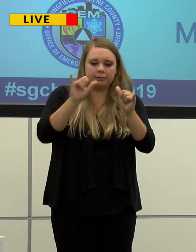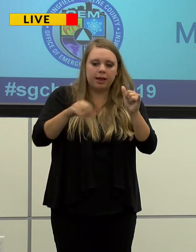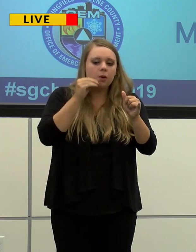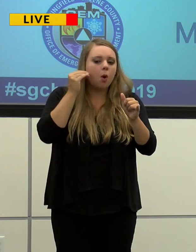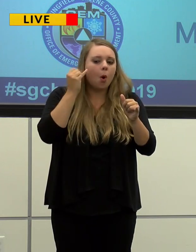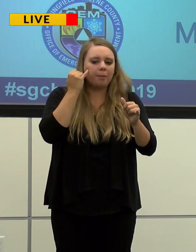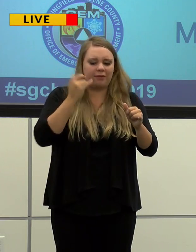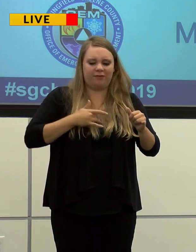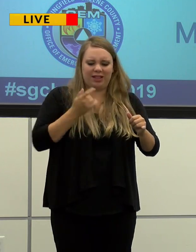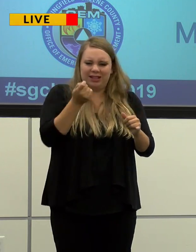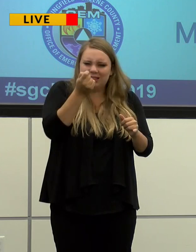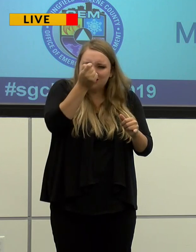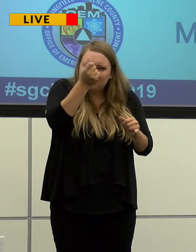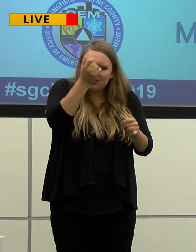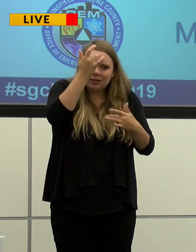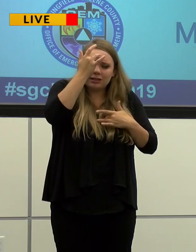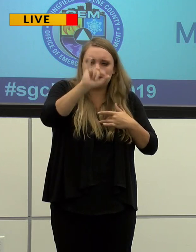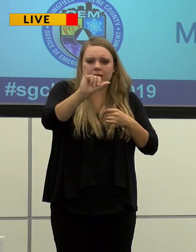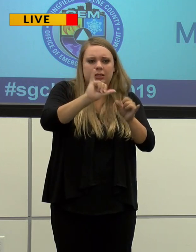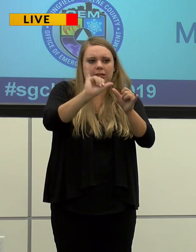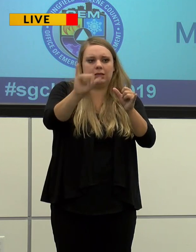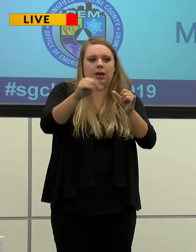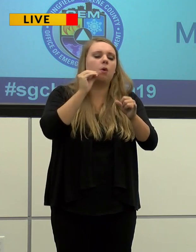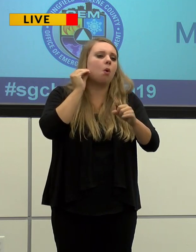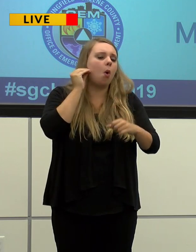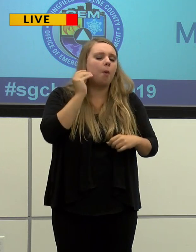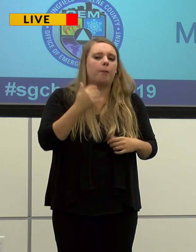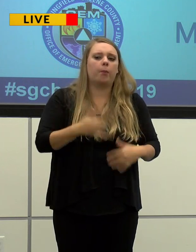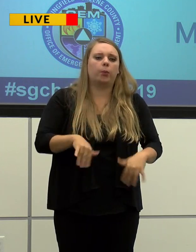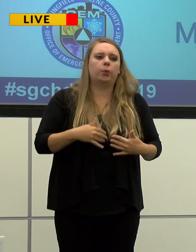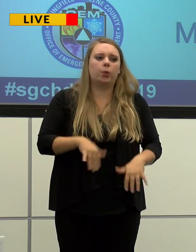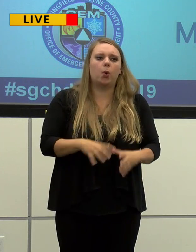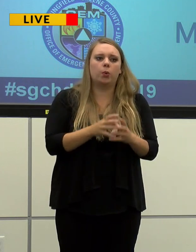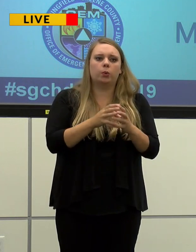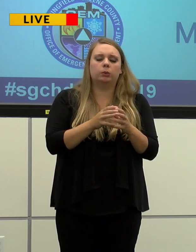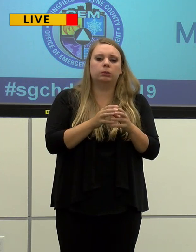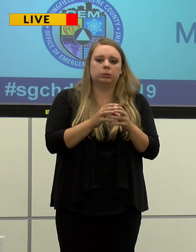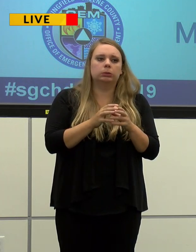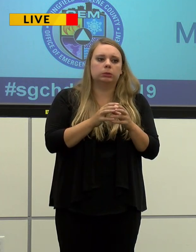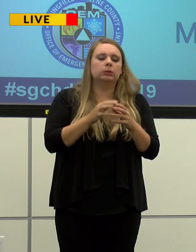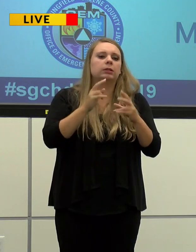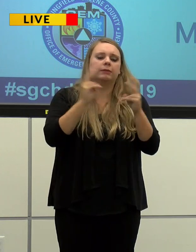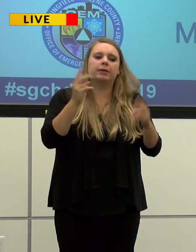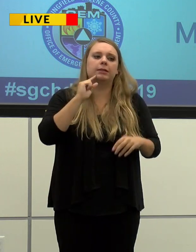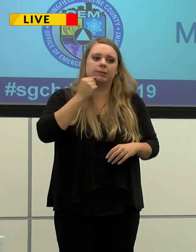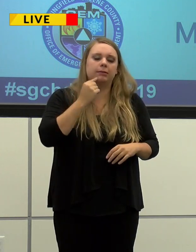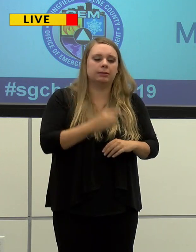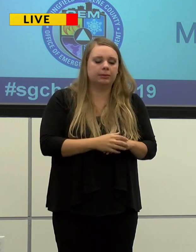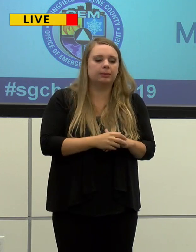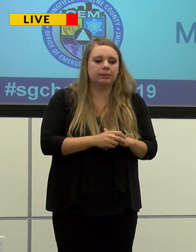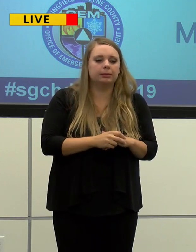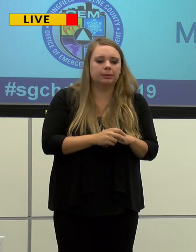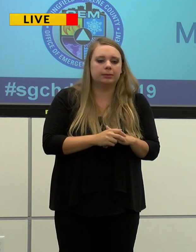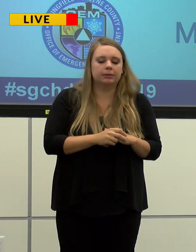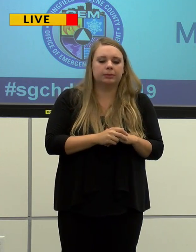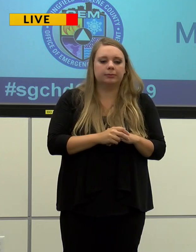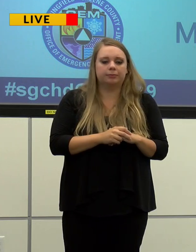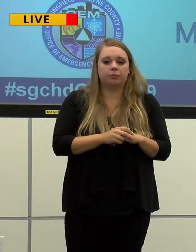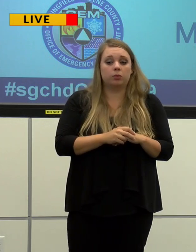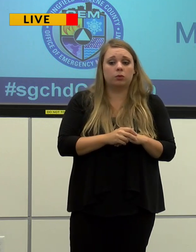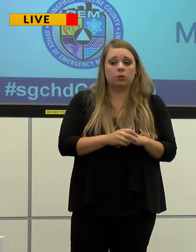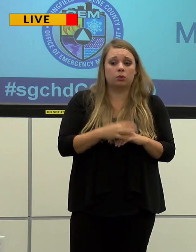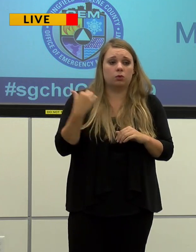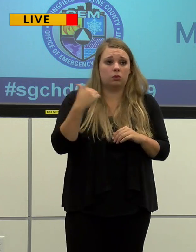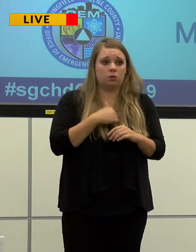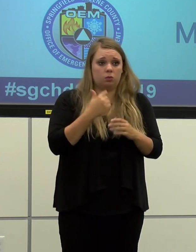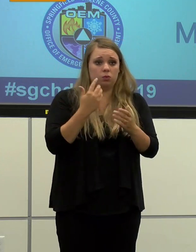at home if you feel the slightest bit sick. There is so much at stake here. We have shown that